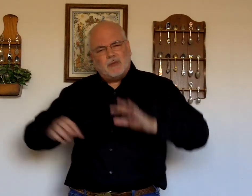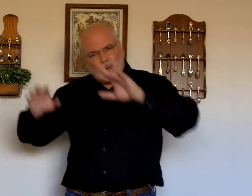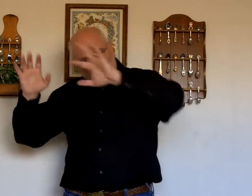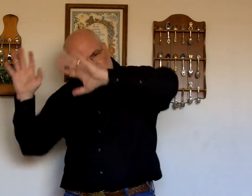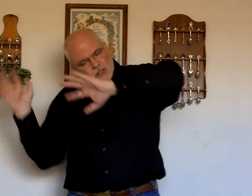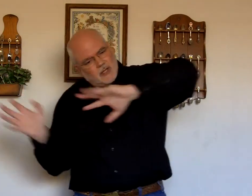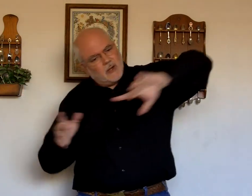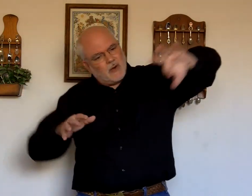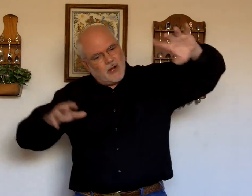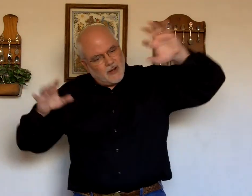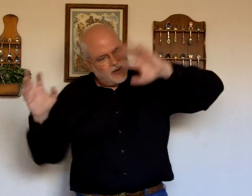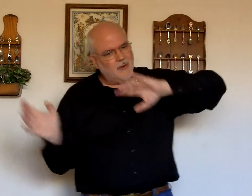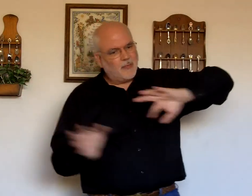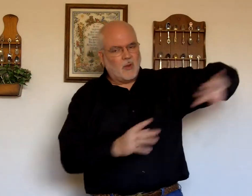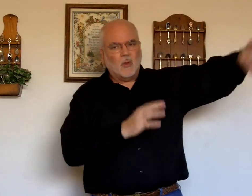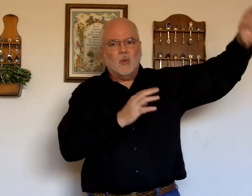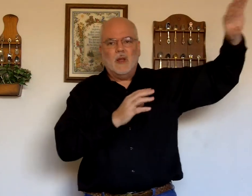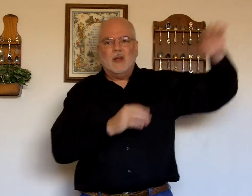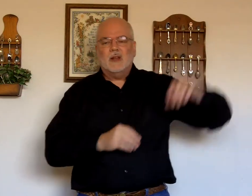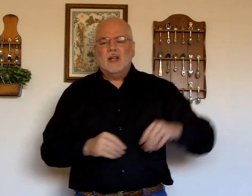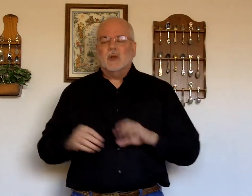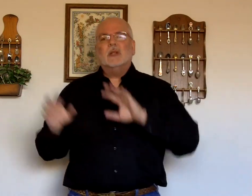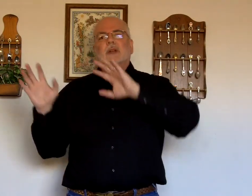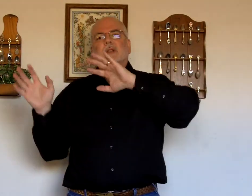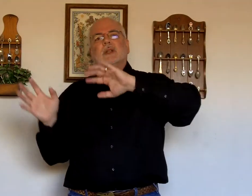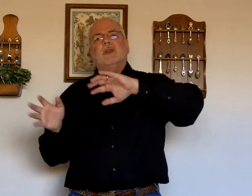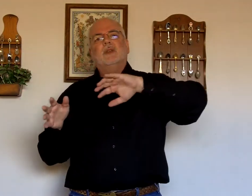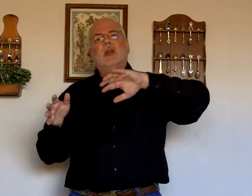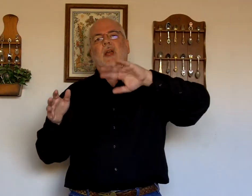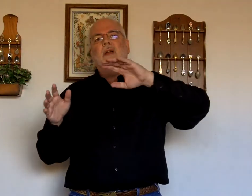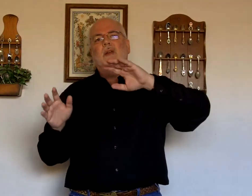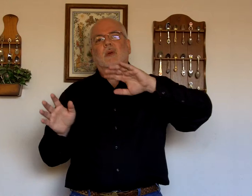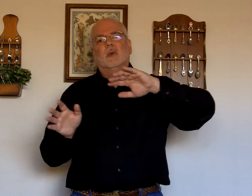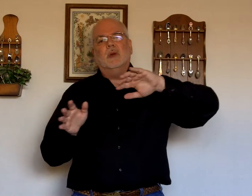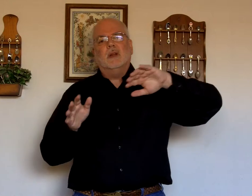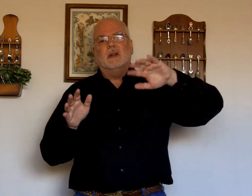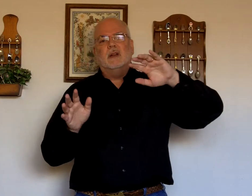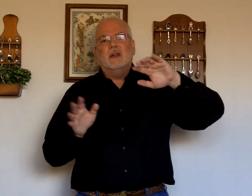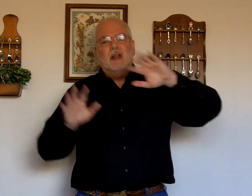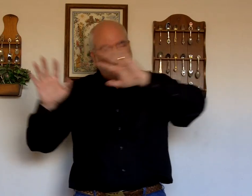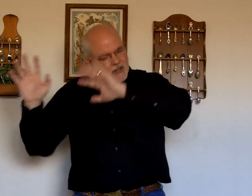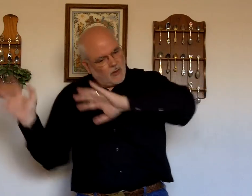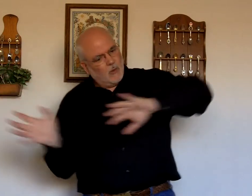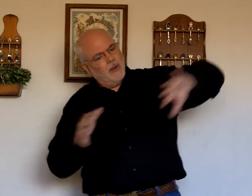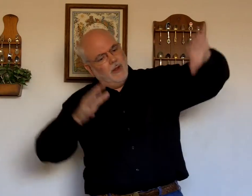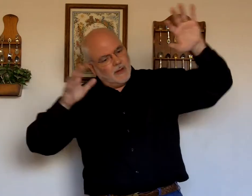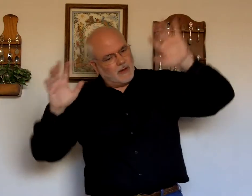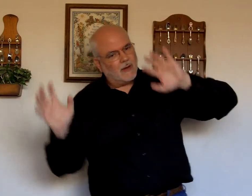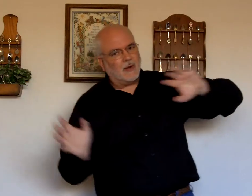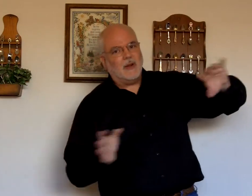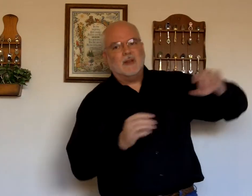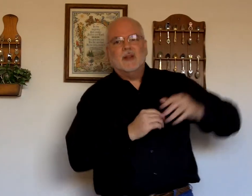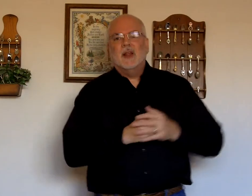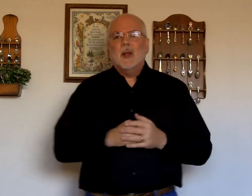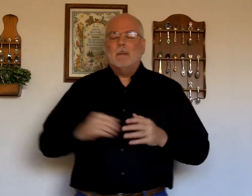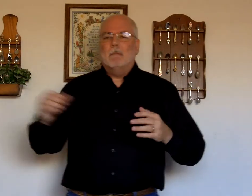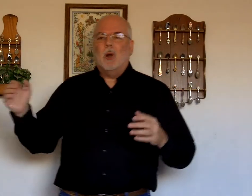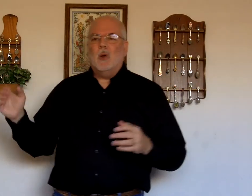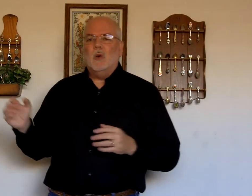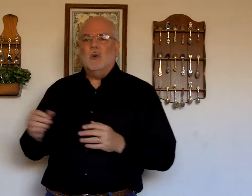ferociously. Alright. The wind. It's a gentle wind. It's a wind. Alright. Blows.